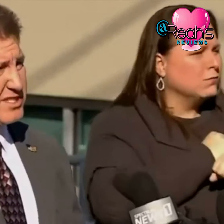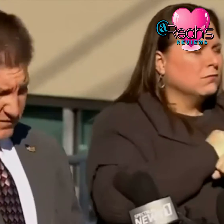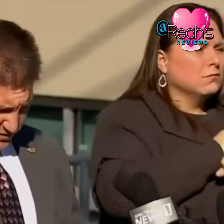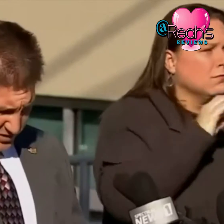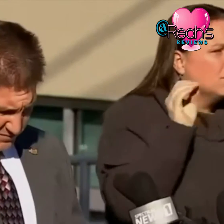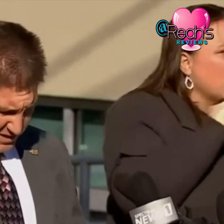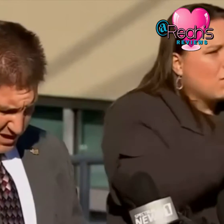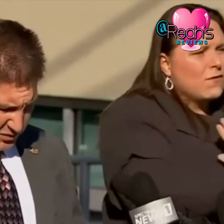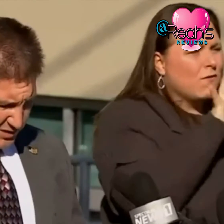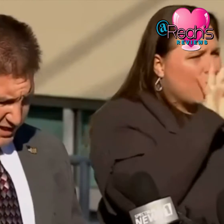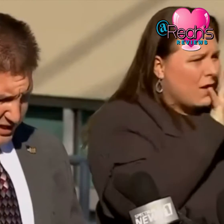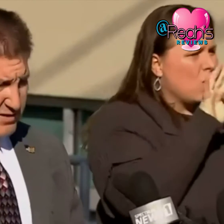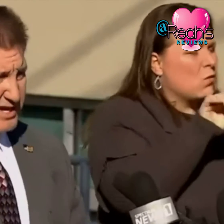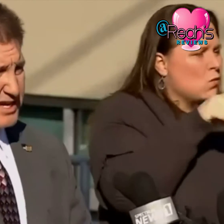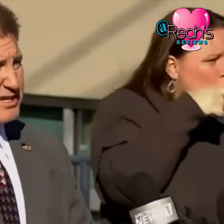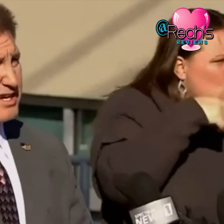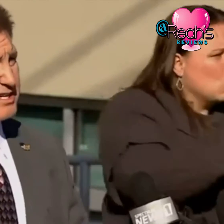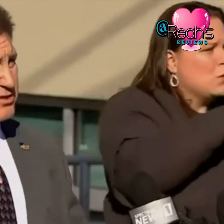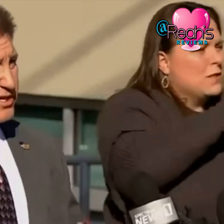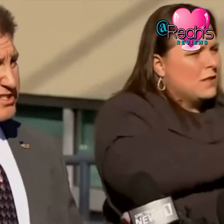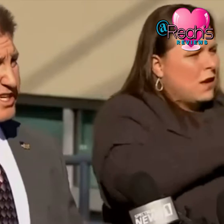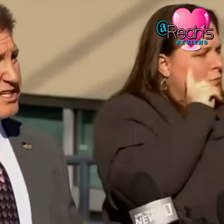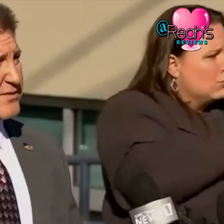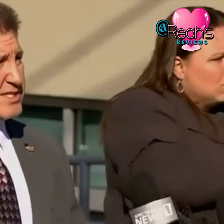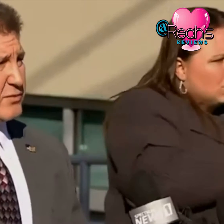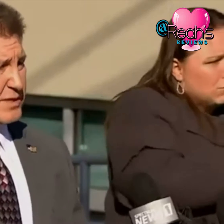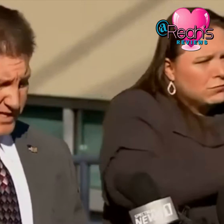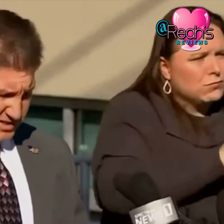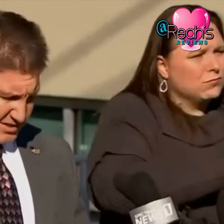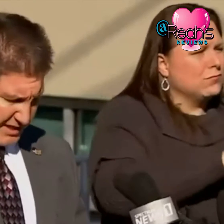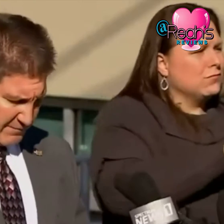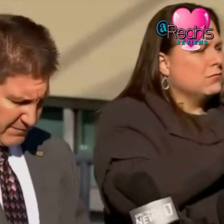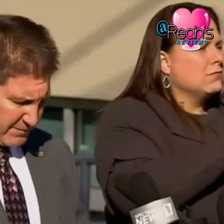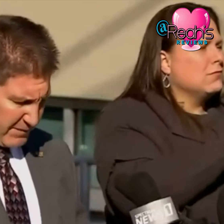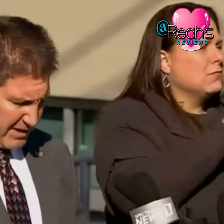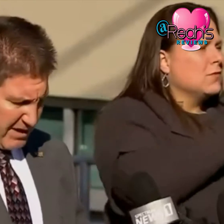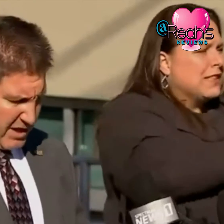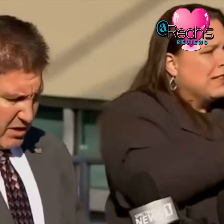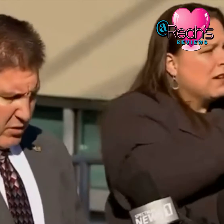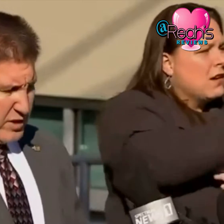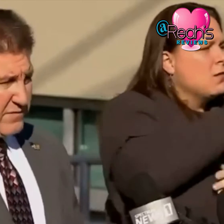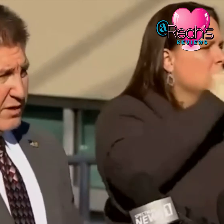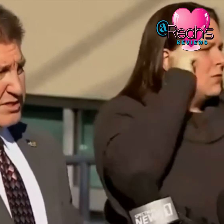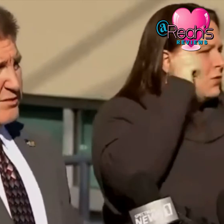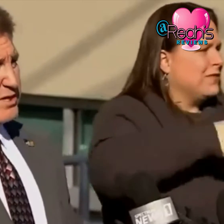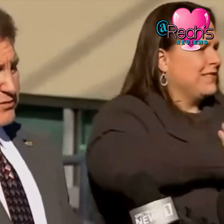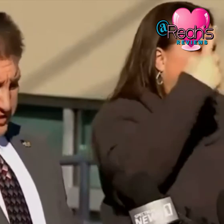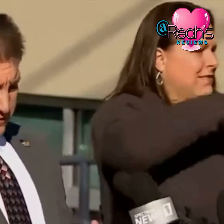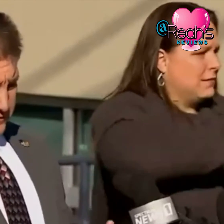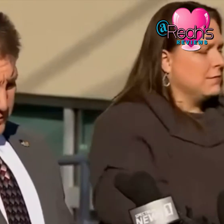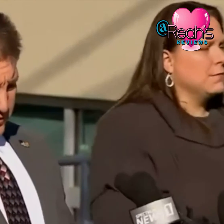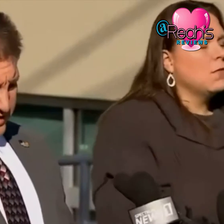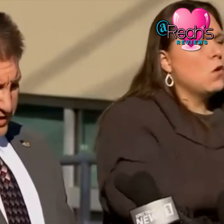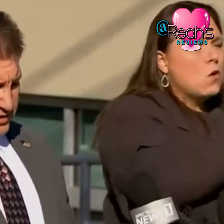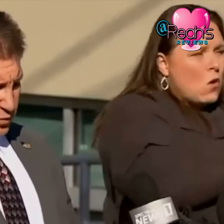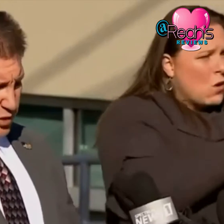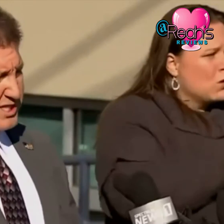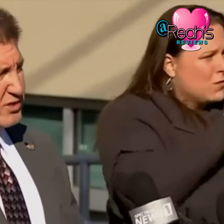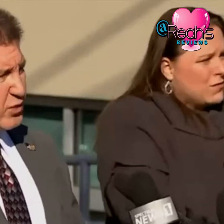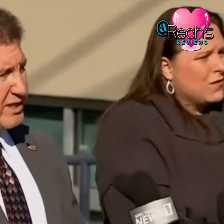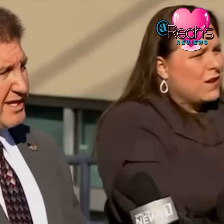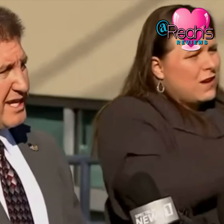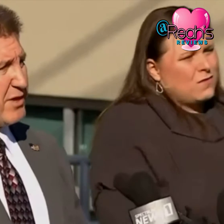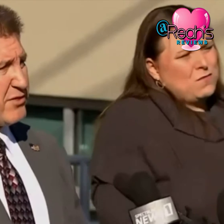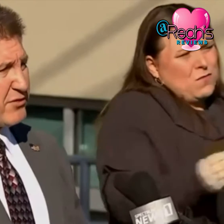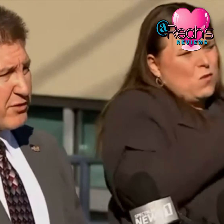were discovered during the area during our secondary sweep yesterday we've also increased our footprint to